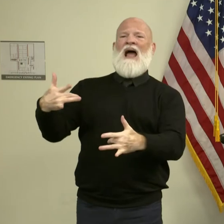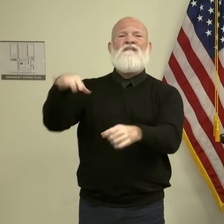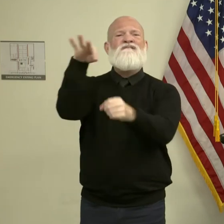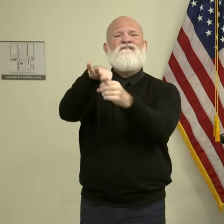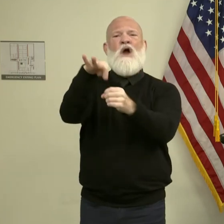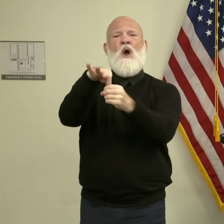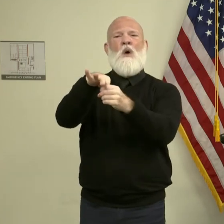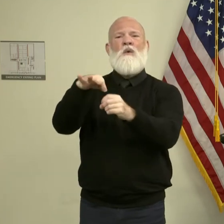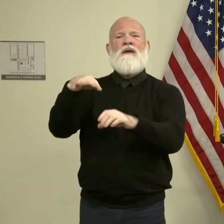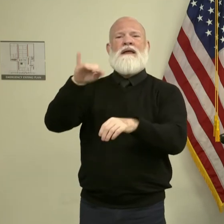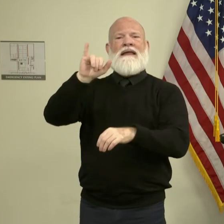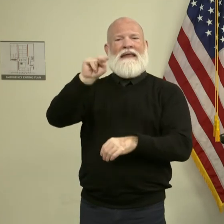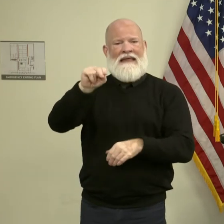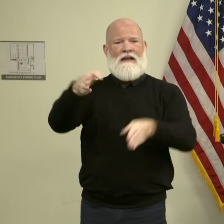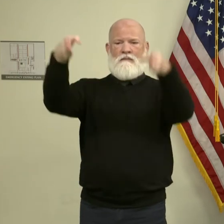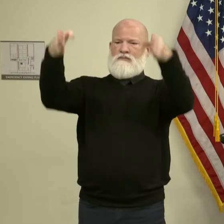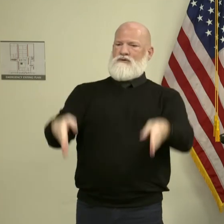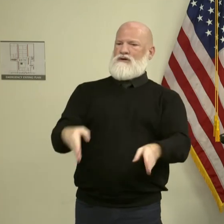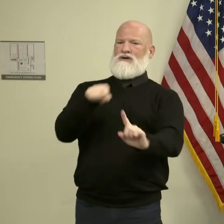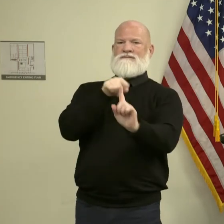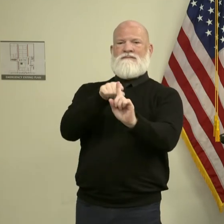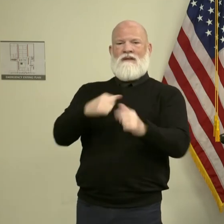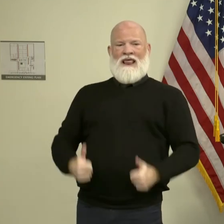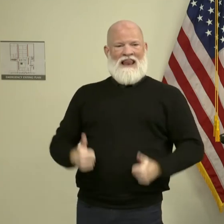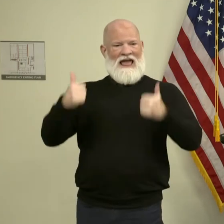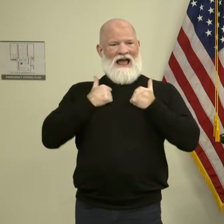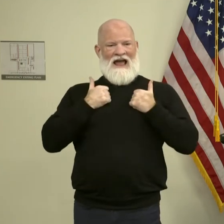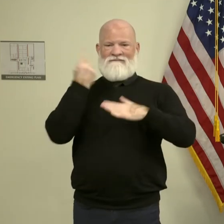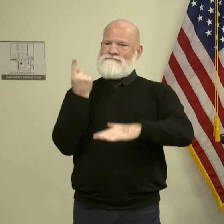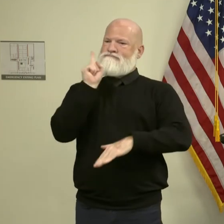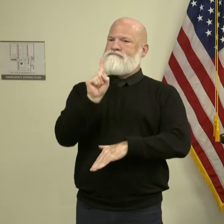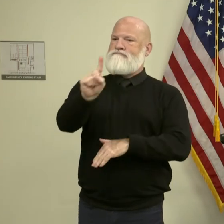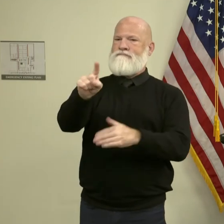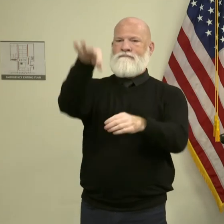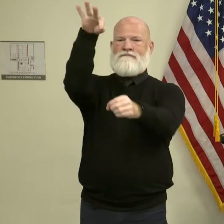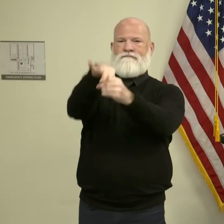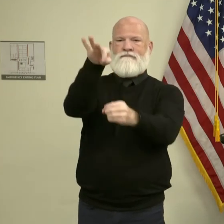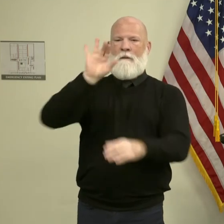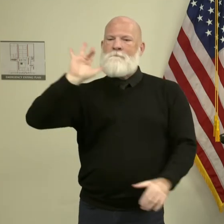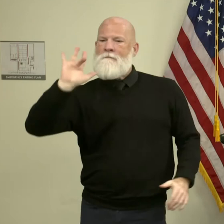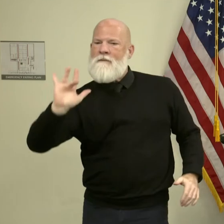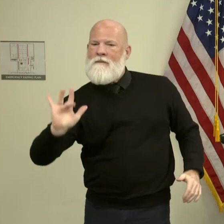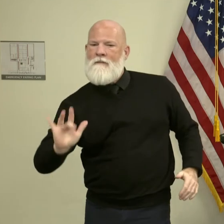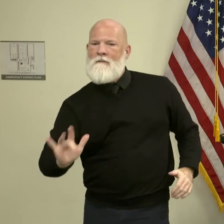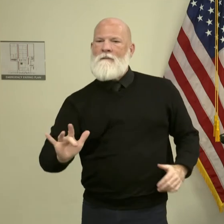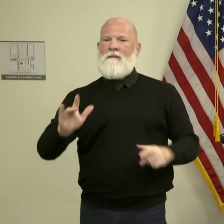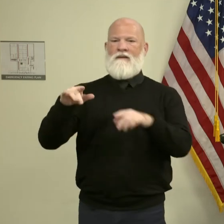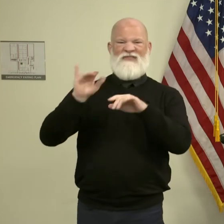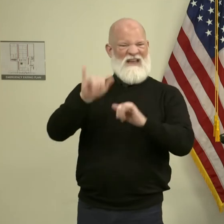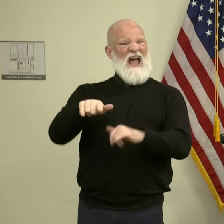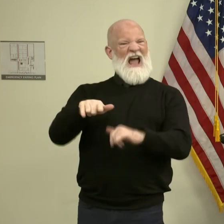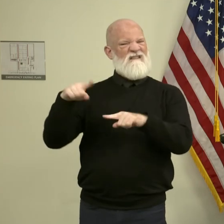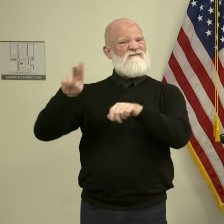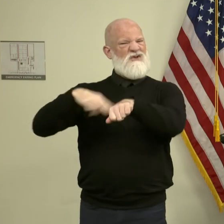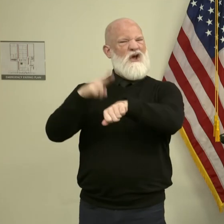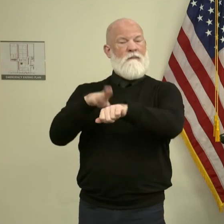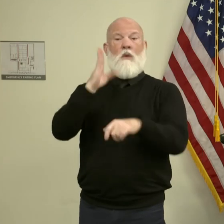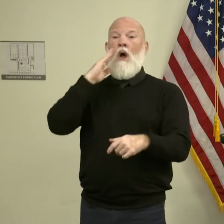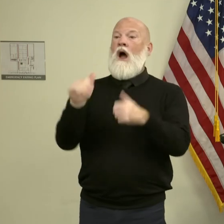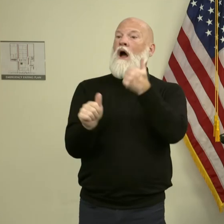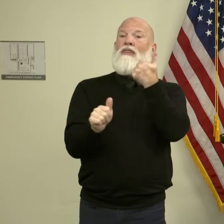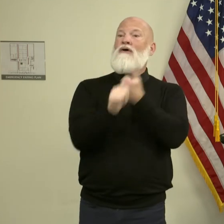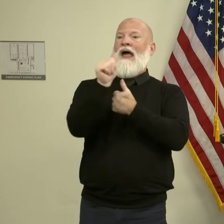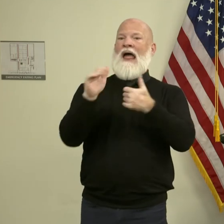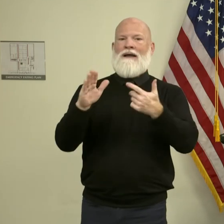So I think part of it is just people getting used to doing it again, the threat of coronavirus while it's going up and some people perceive it as going down. And